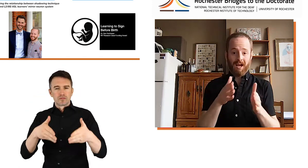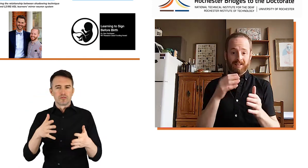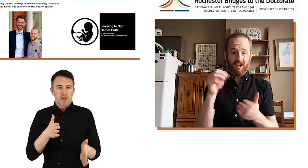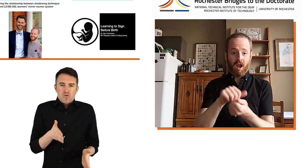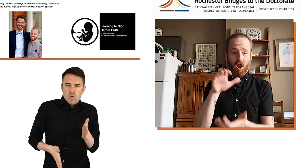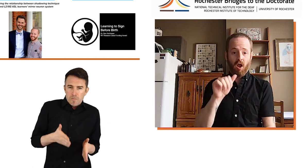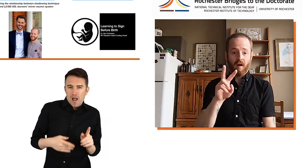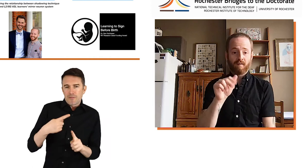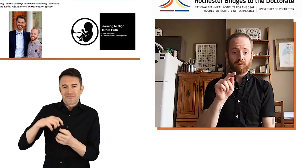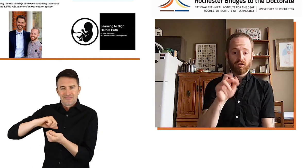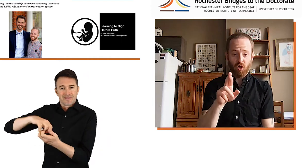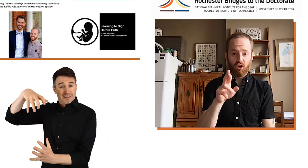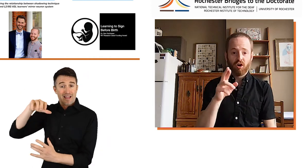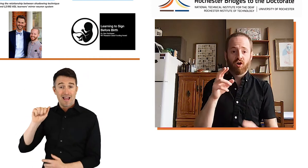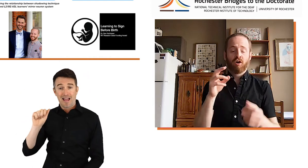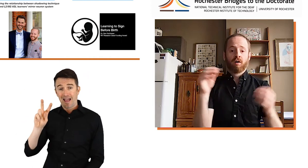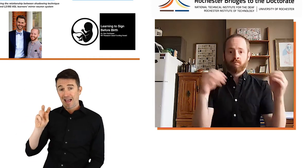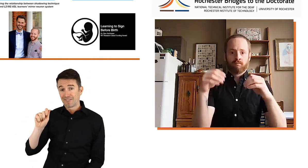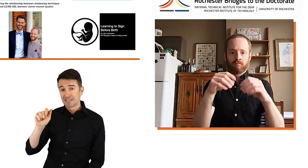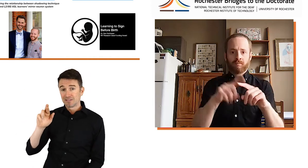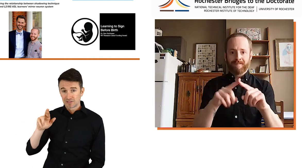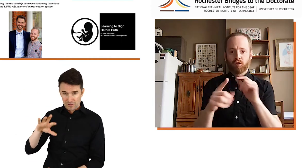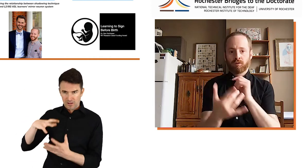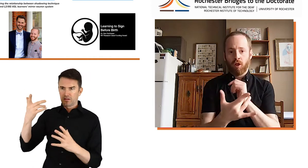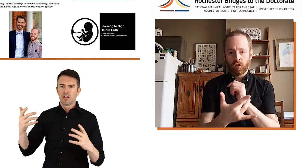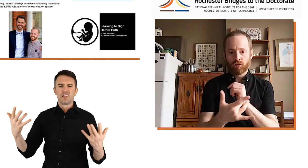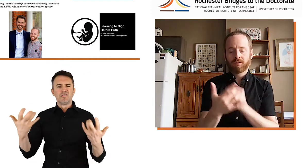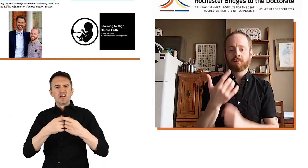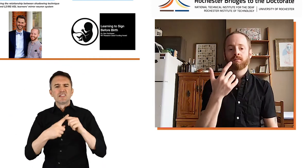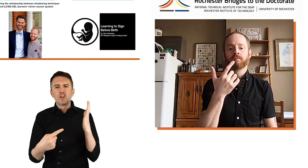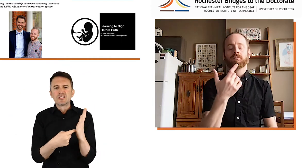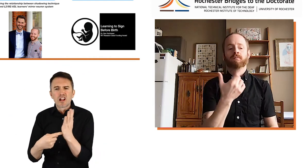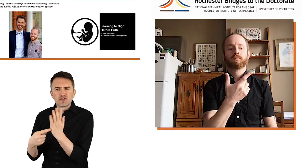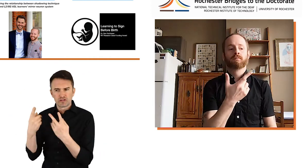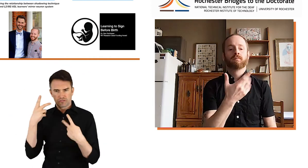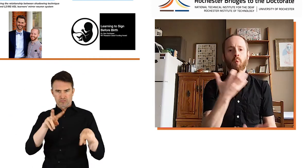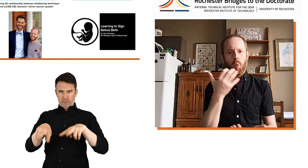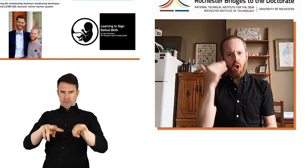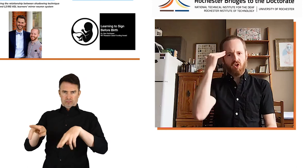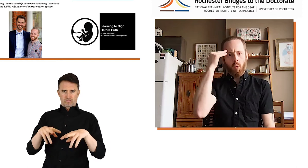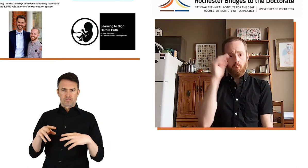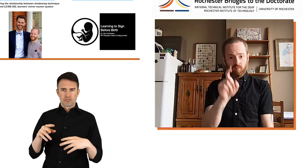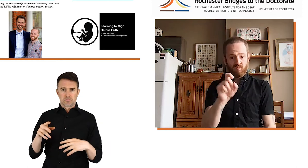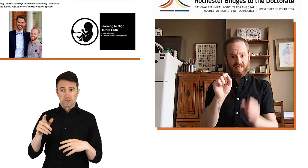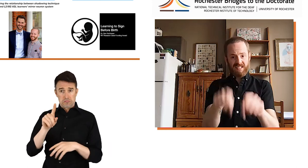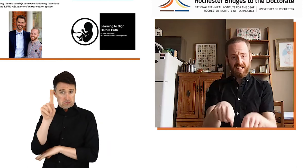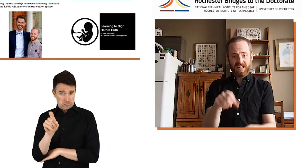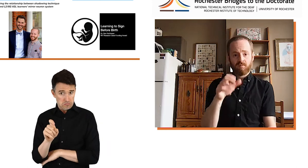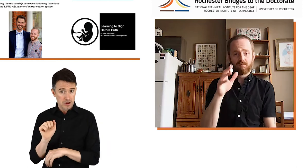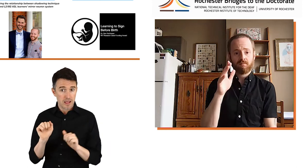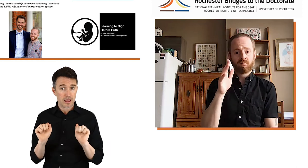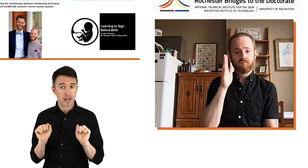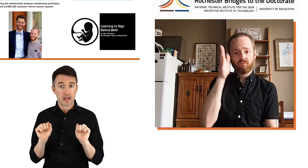with her, we were working on the avatar and the robots, and building some different technologies to see how that impacted infants language